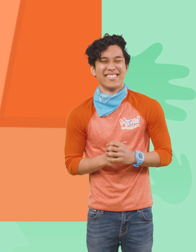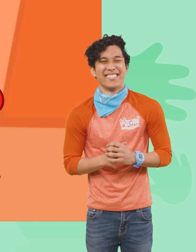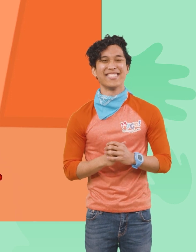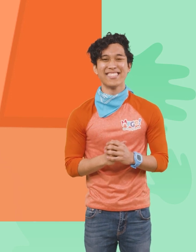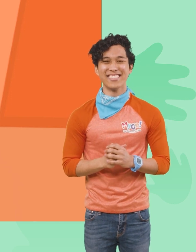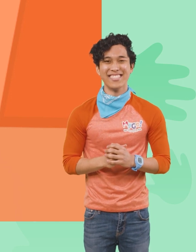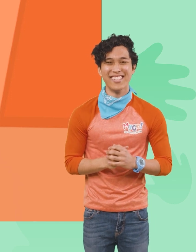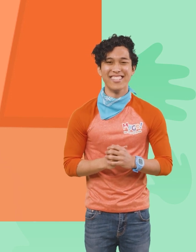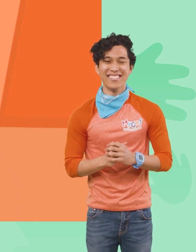I can